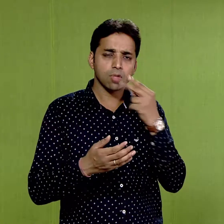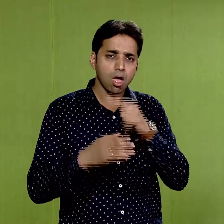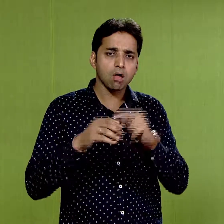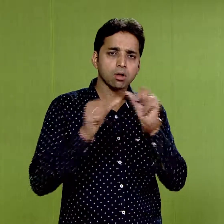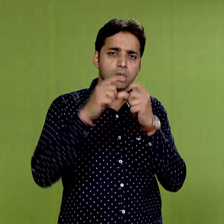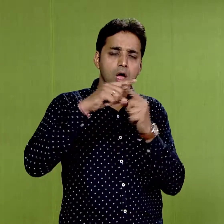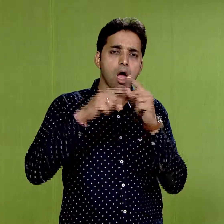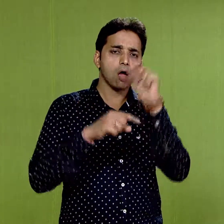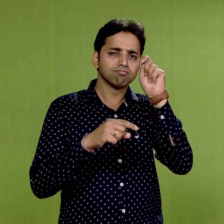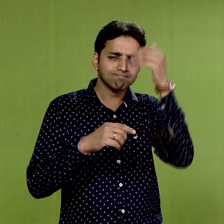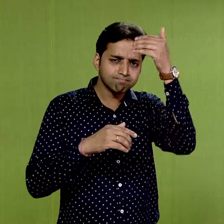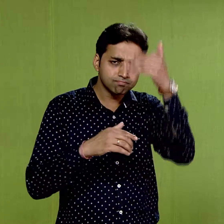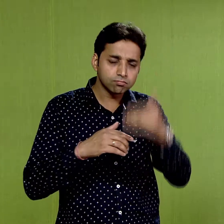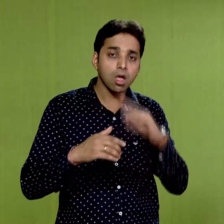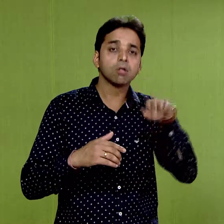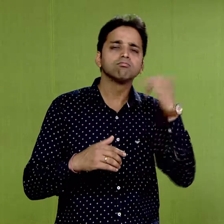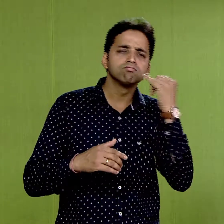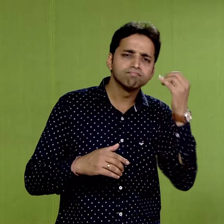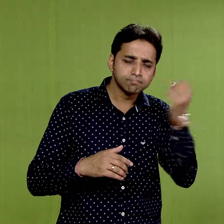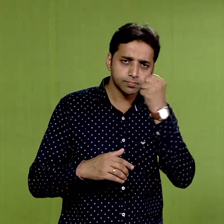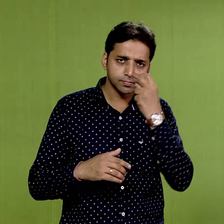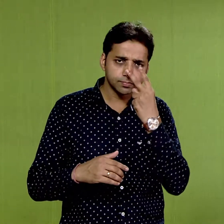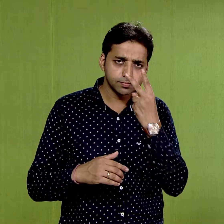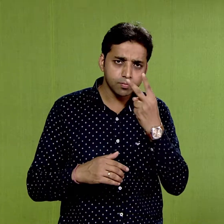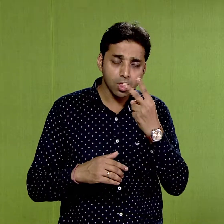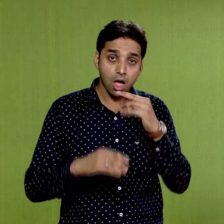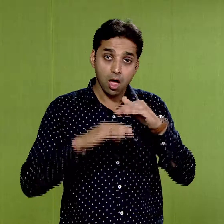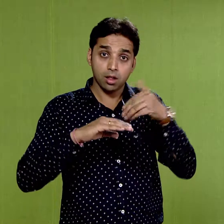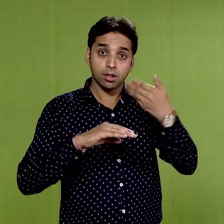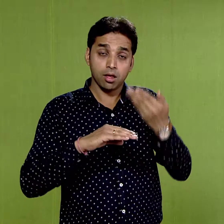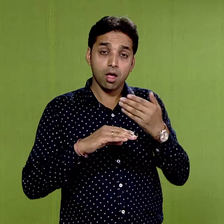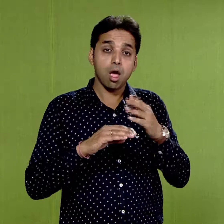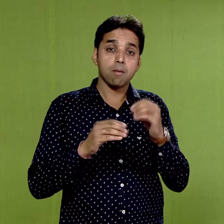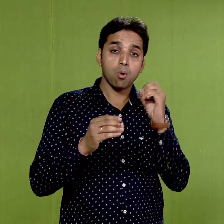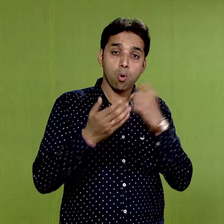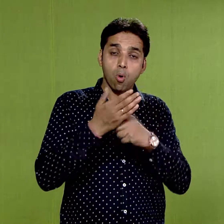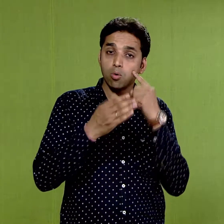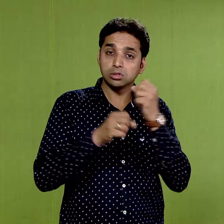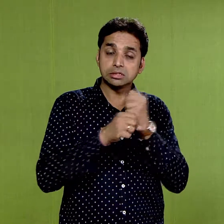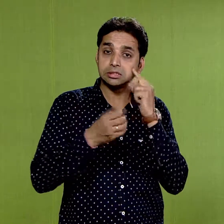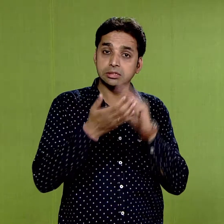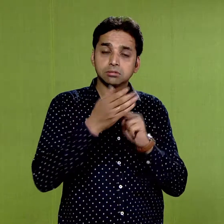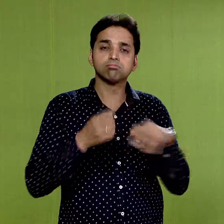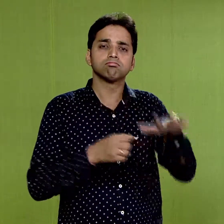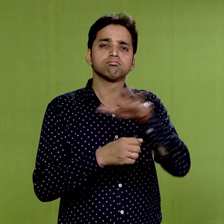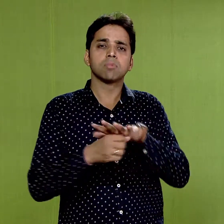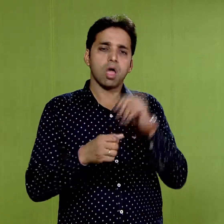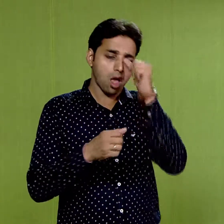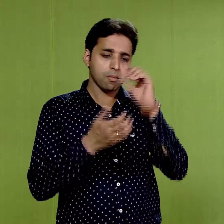then we would find that they have their origin in our ancient times.